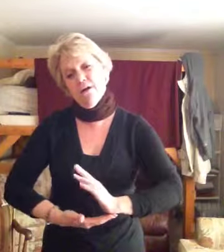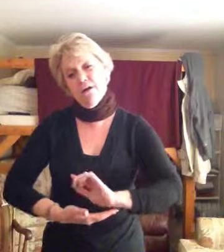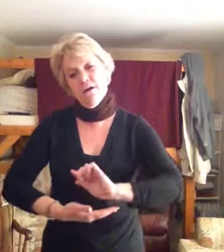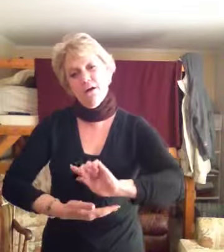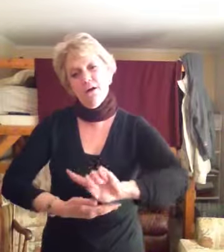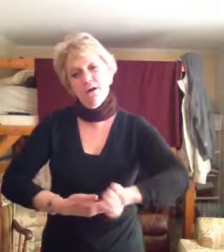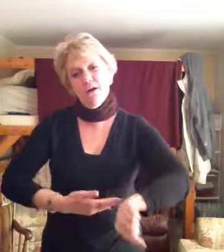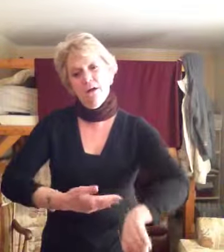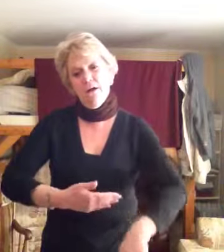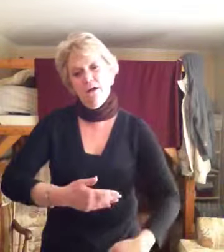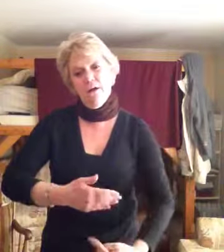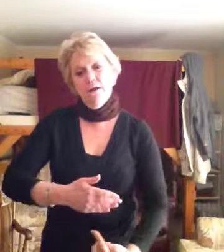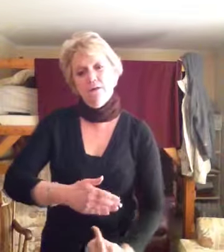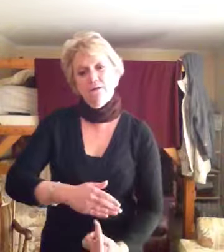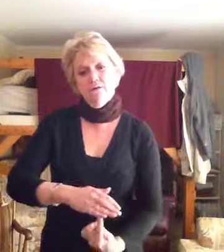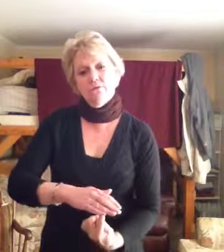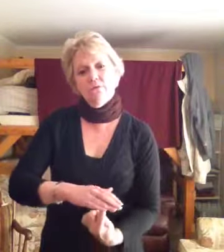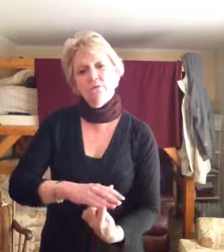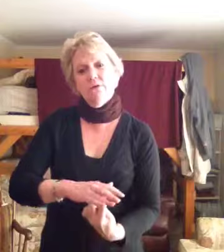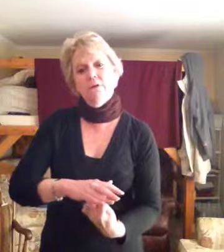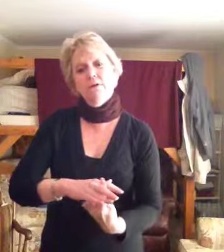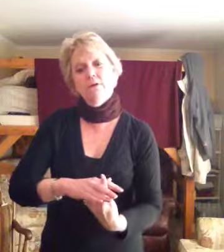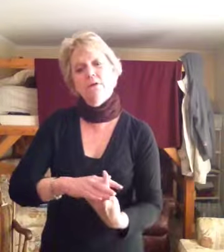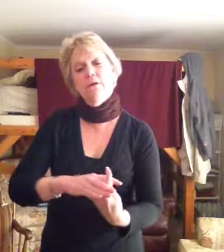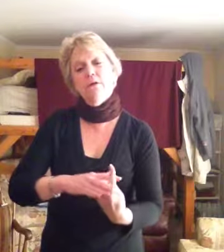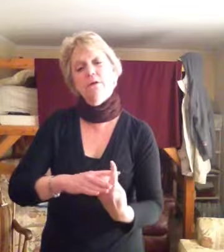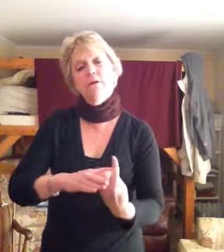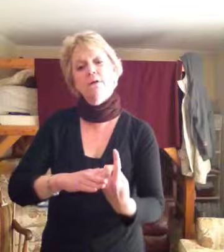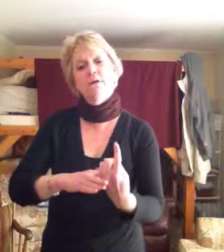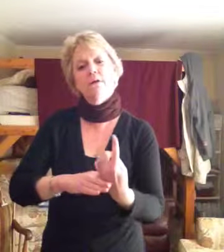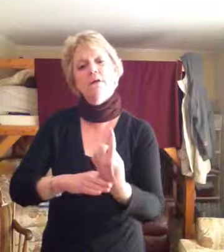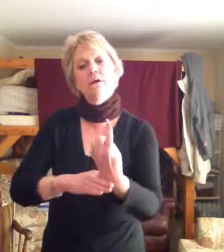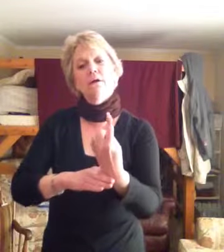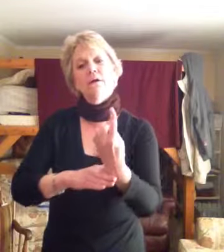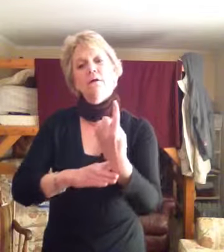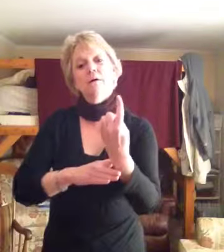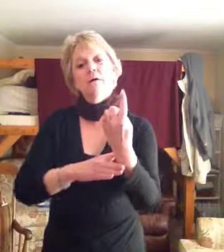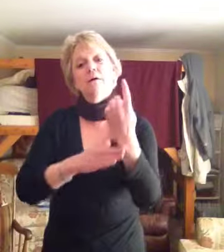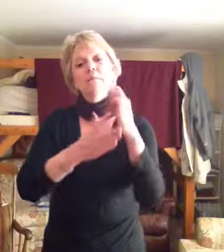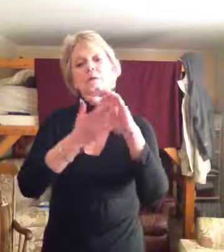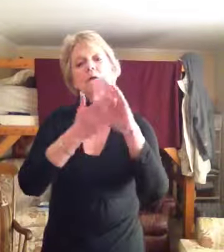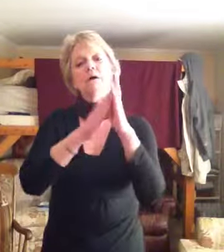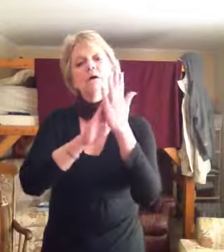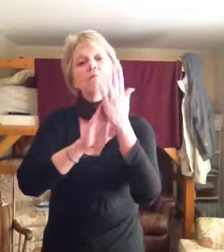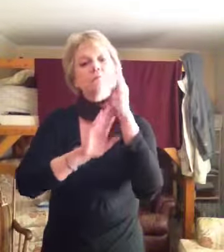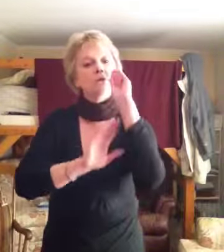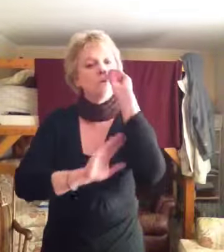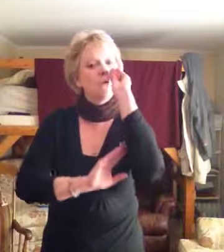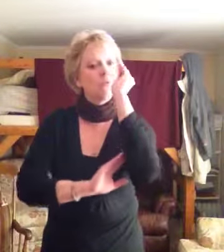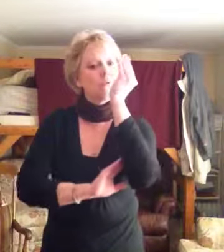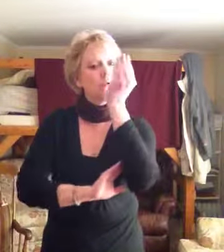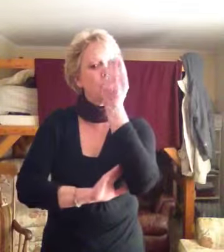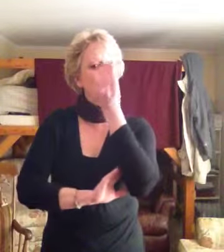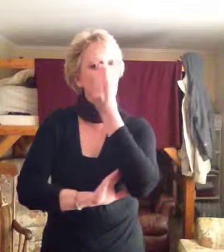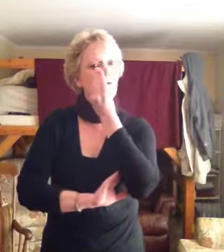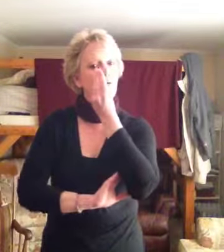in the spring becomes the rose.